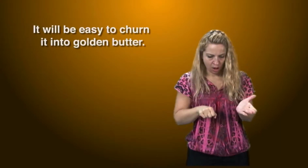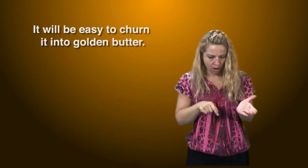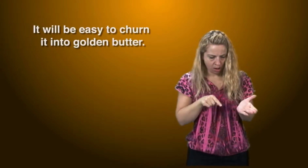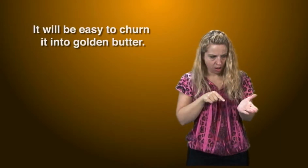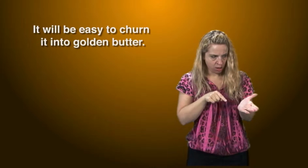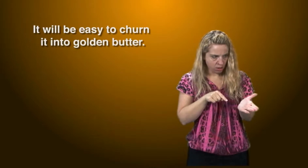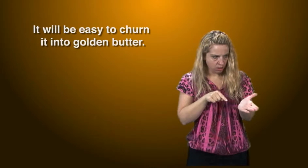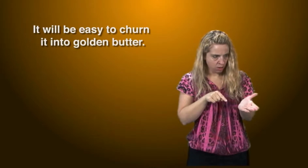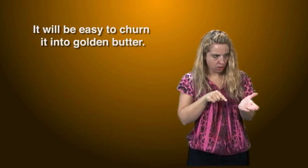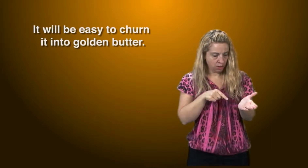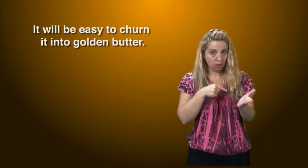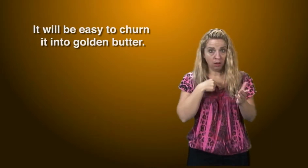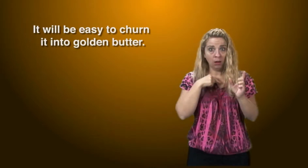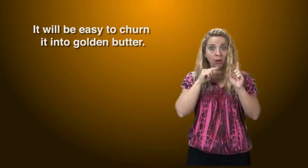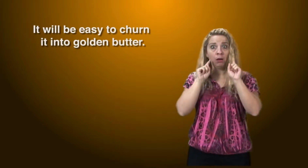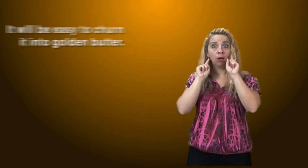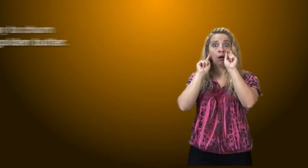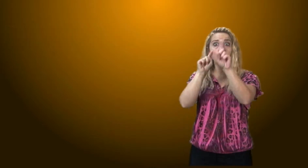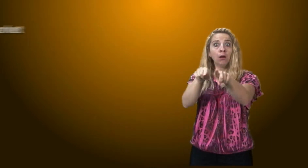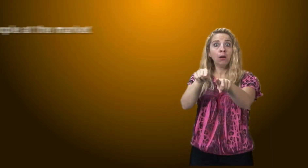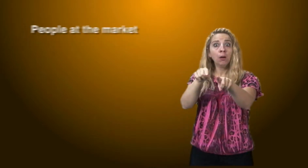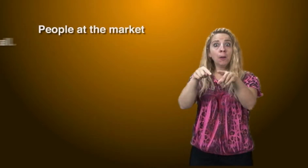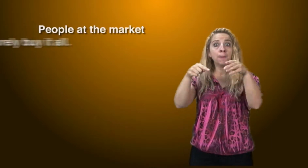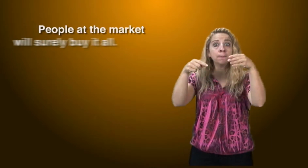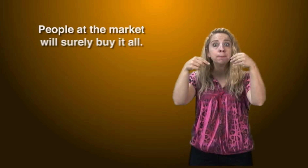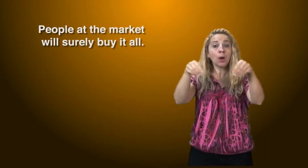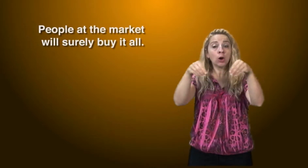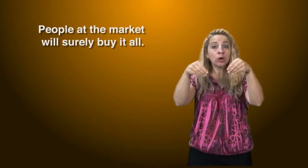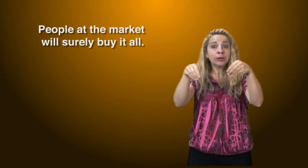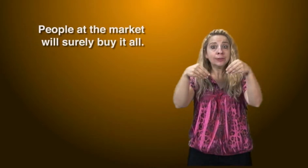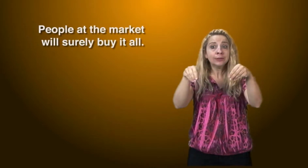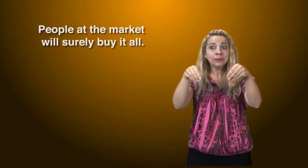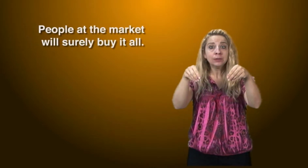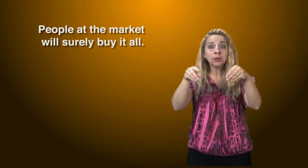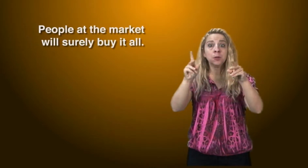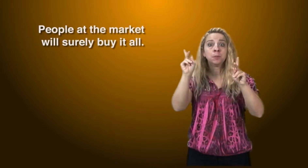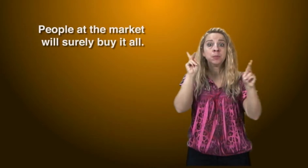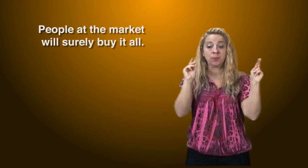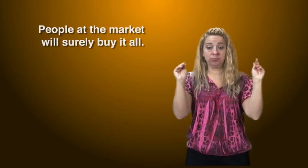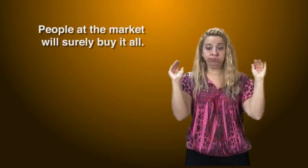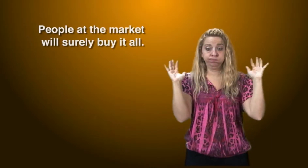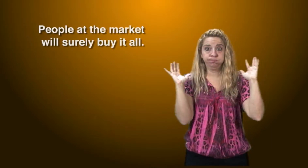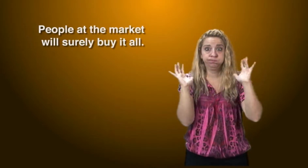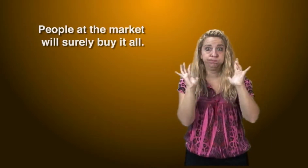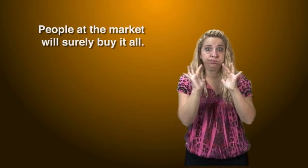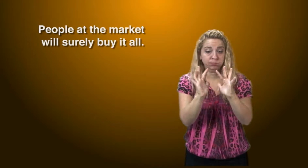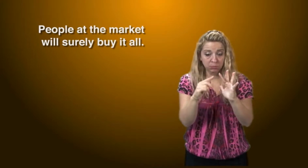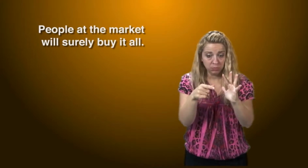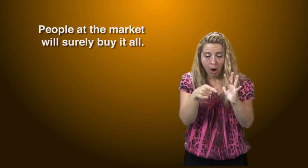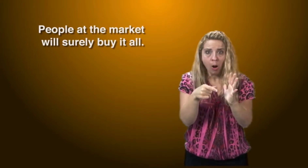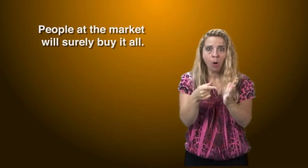It will be easy to churn into golden butter. People at the market will surely buy it all.